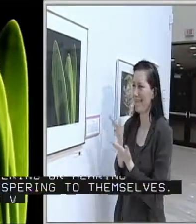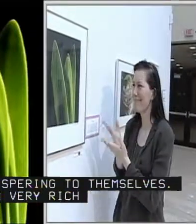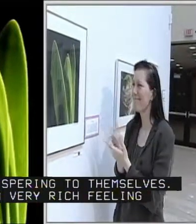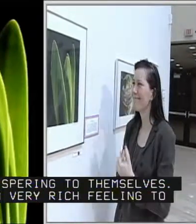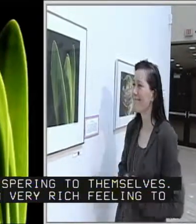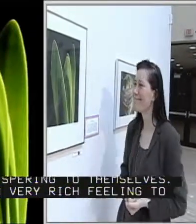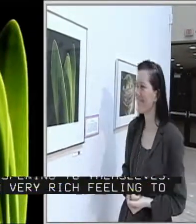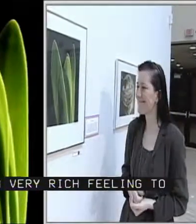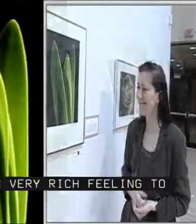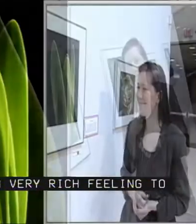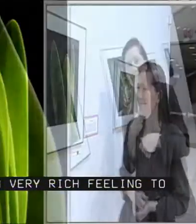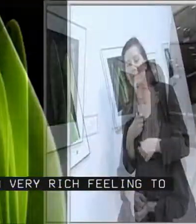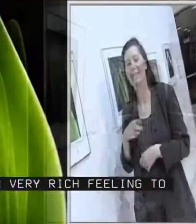It's a very rich feeling to this.